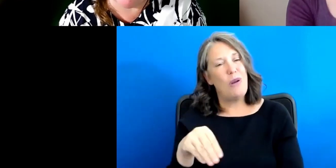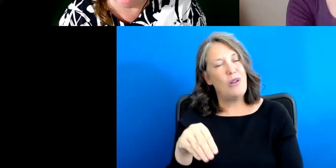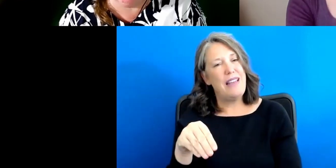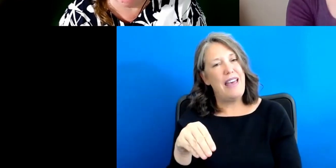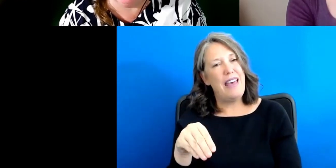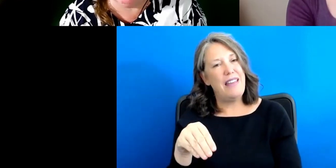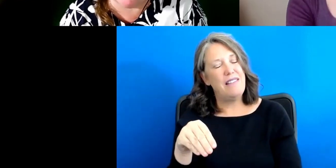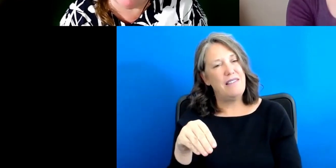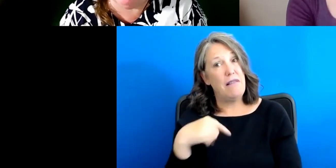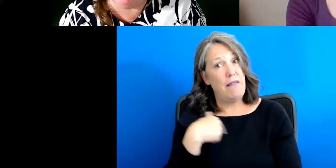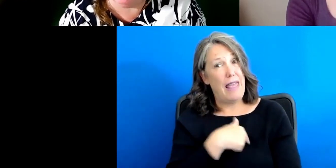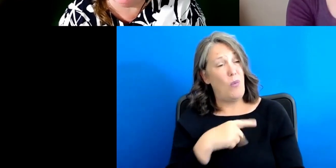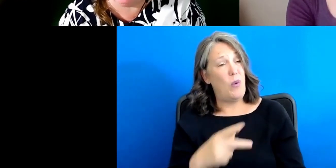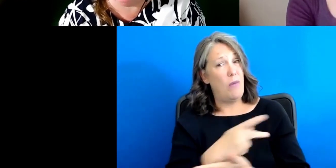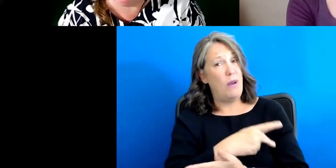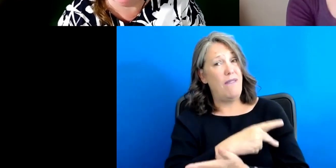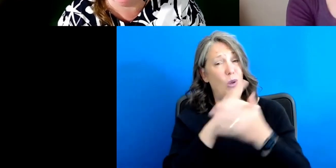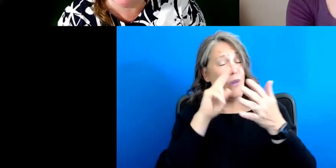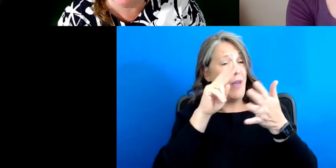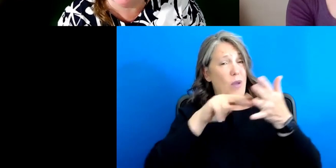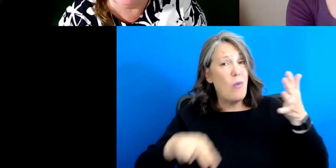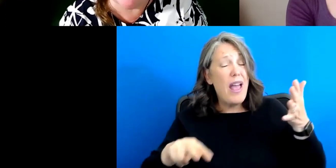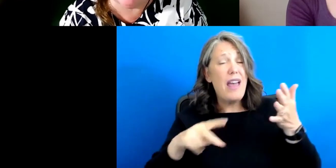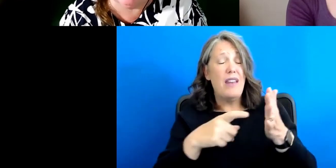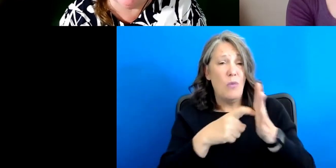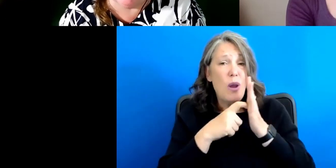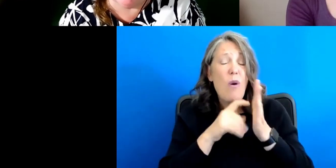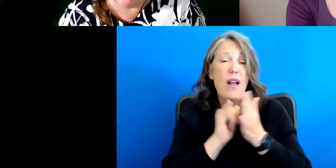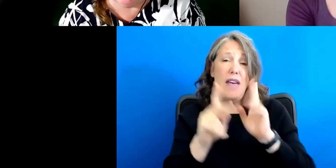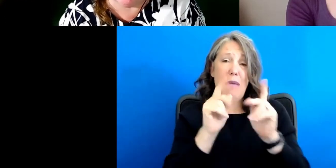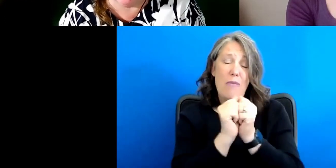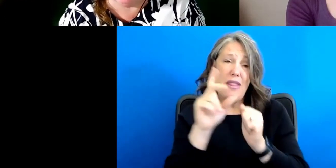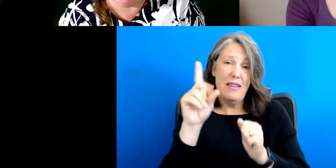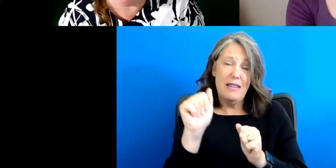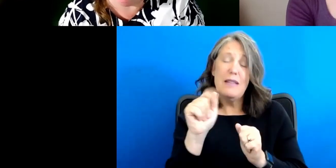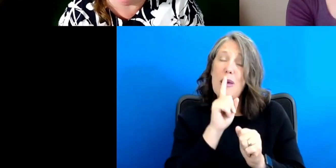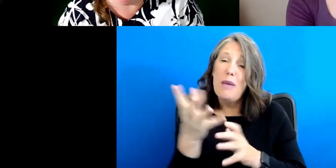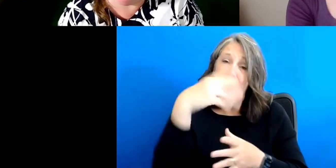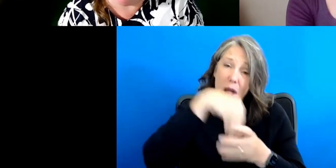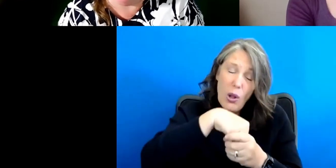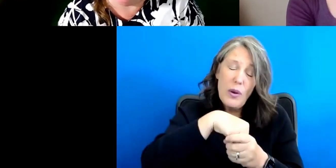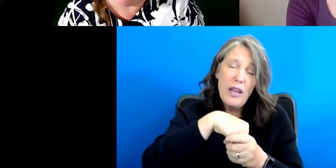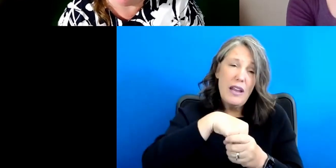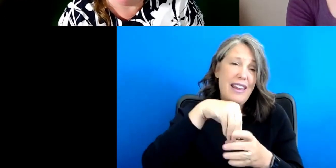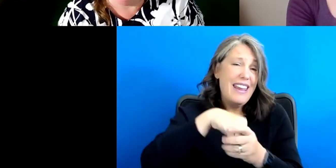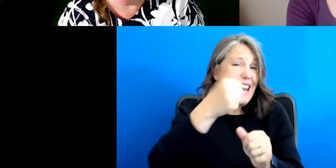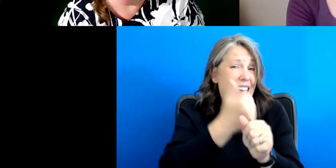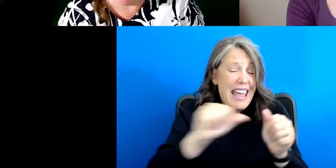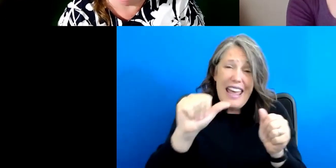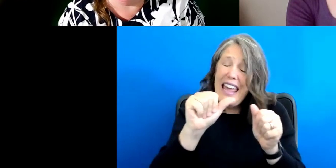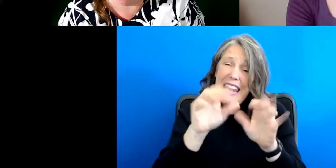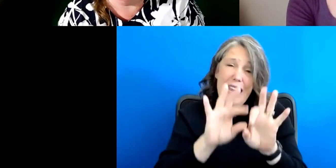um, that we reviewed require people with disabilities to be included and to participate in any meaningful way